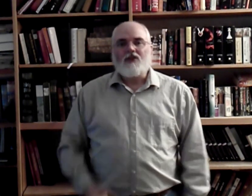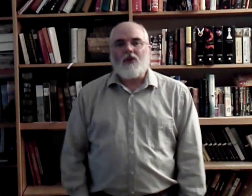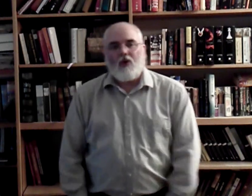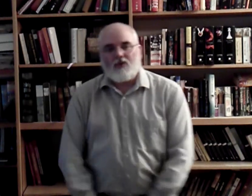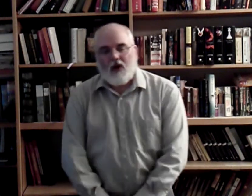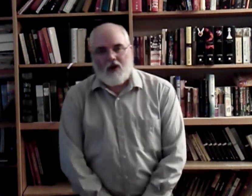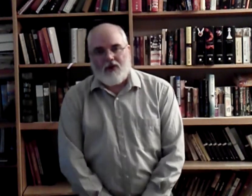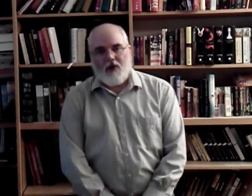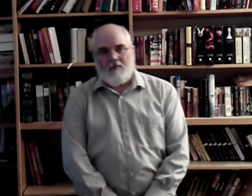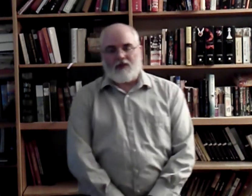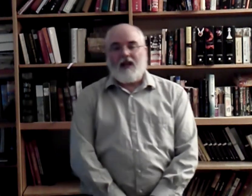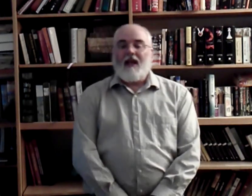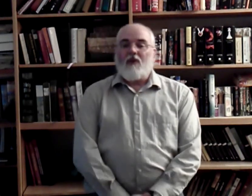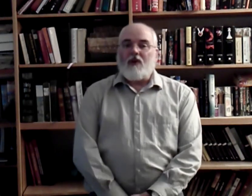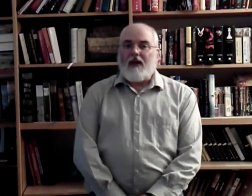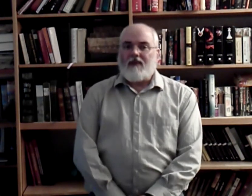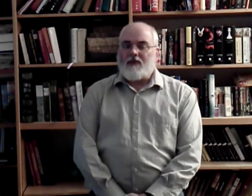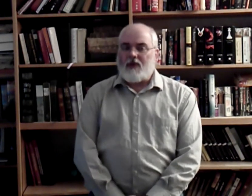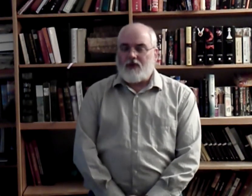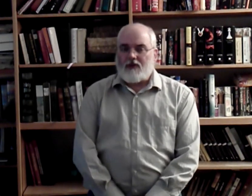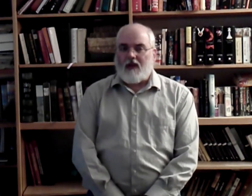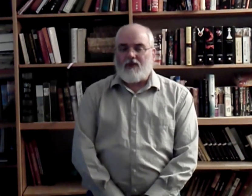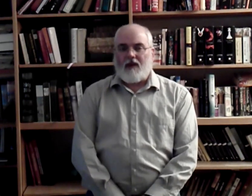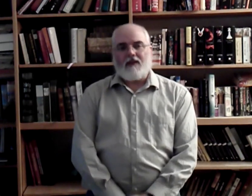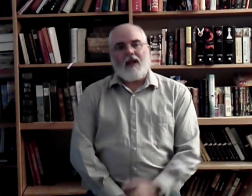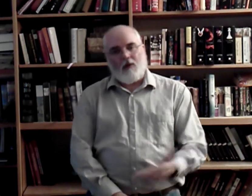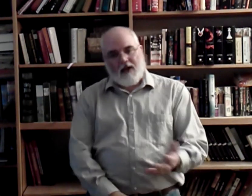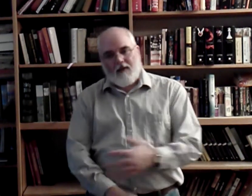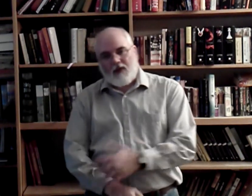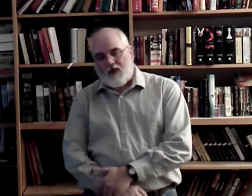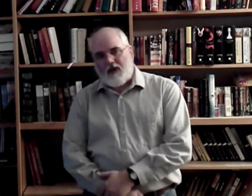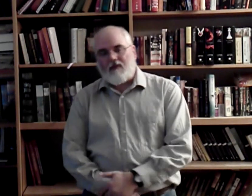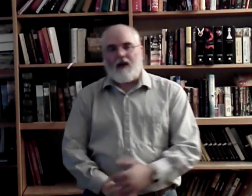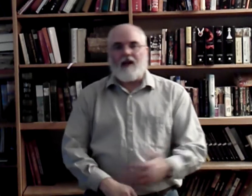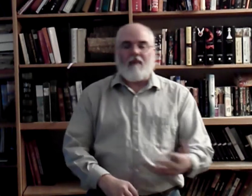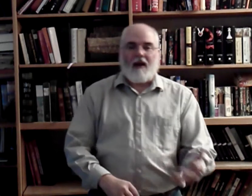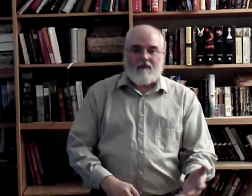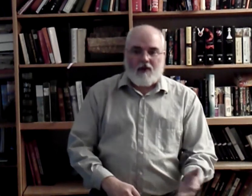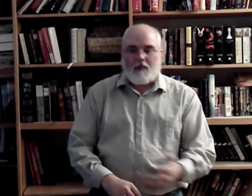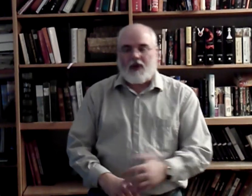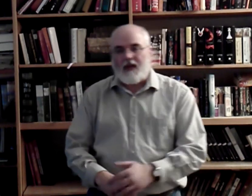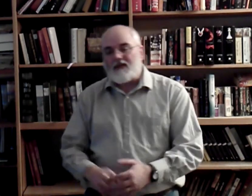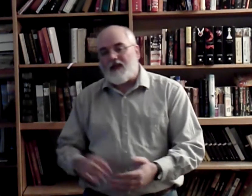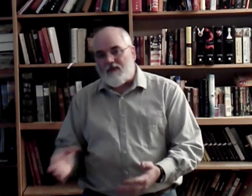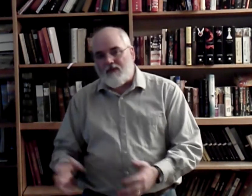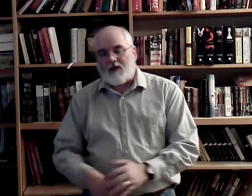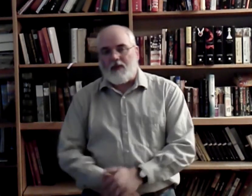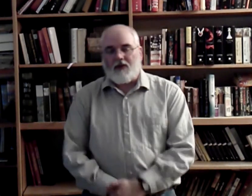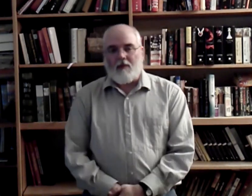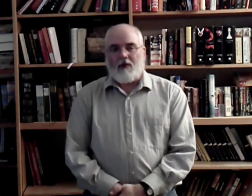So those are your numbers. When you have to introduce yourself, you'll have to say, hello, my name is whatever, and my number is, and then fingerspell your number.